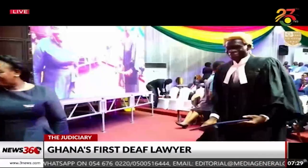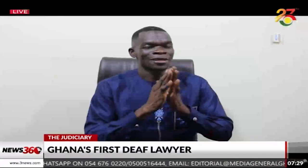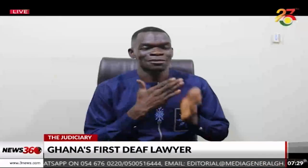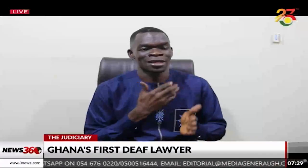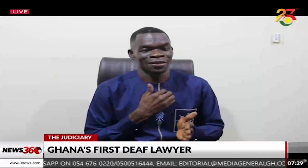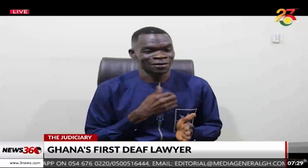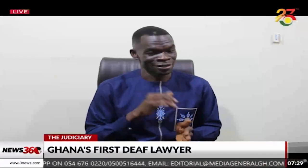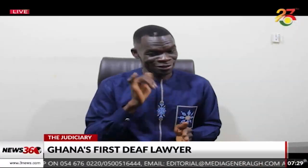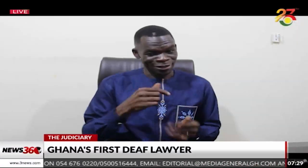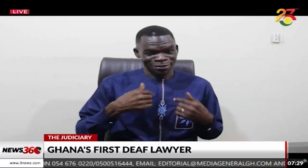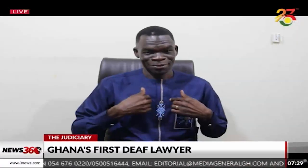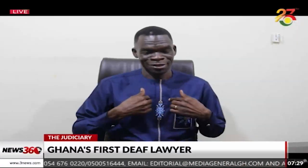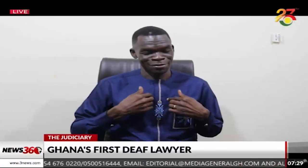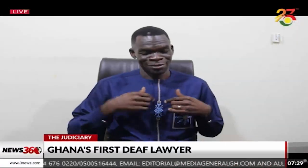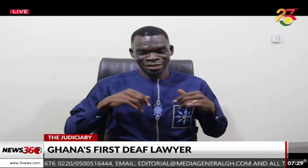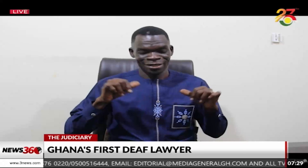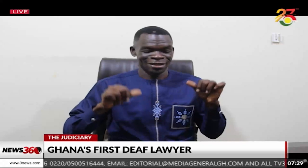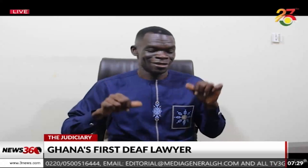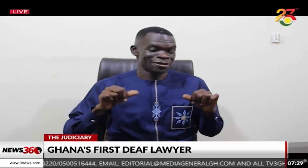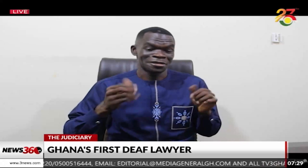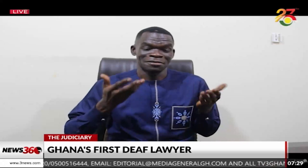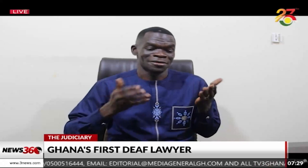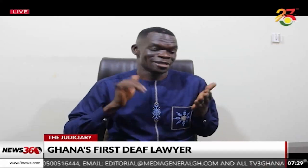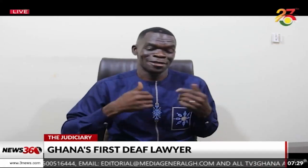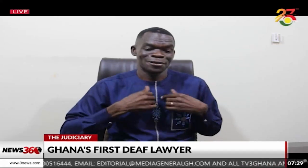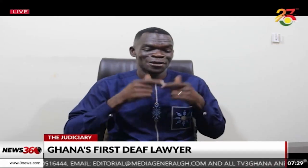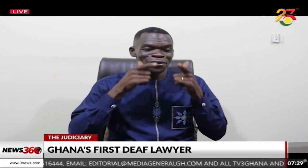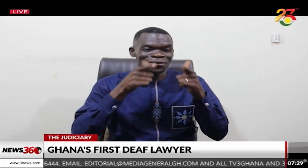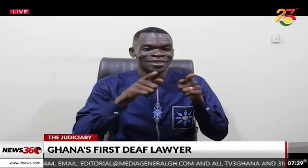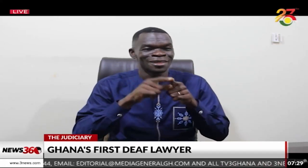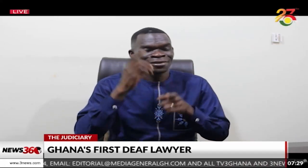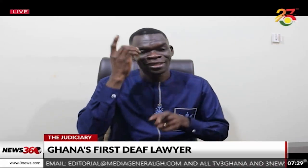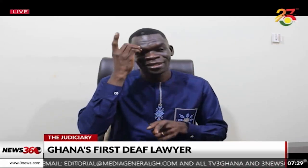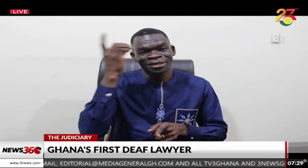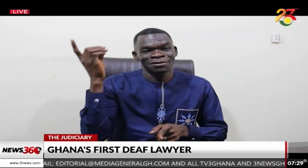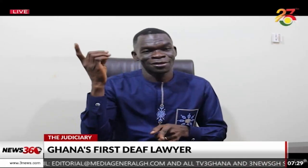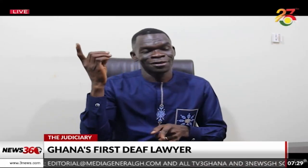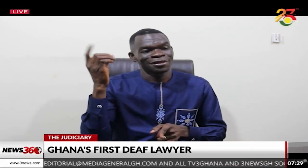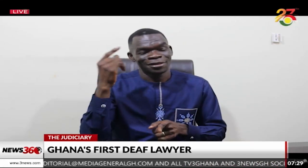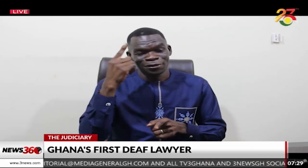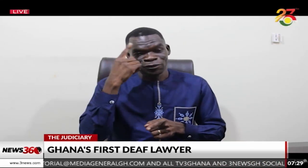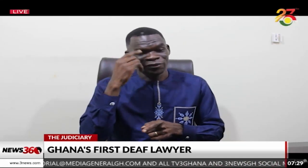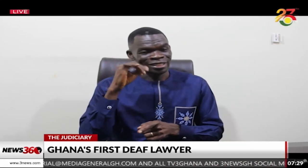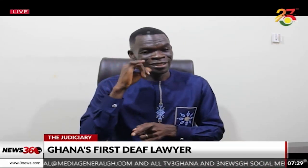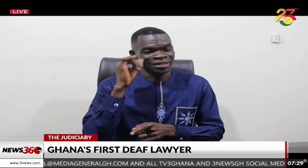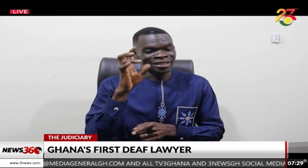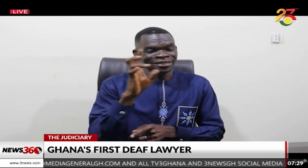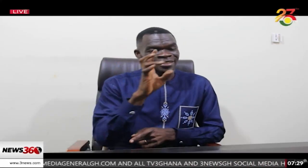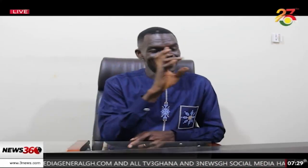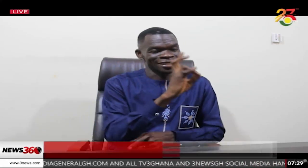Sometimes I ask myself, am I really the first deaf lawyer? Because it seems more like